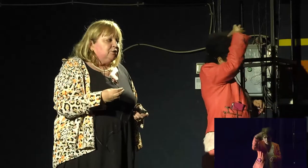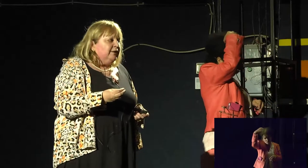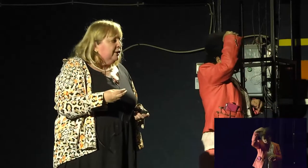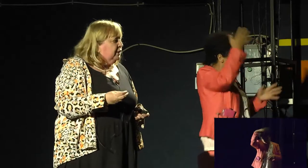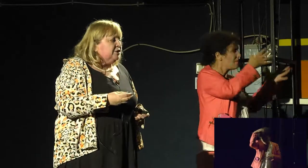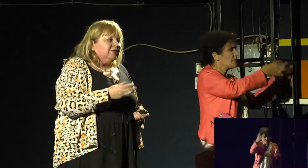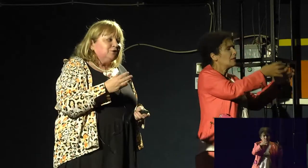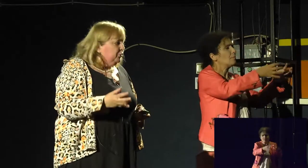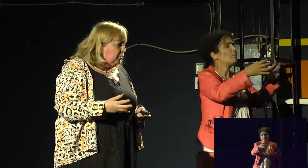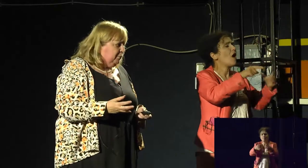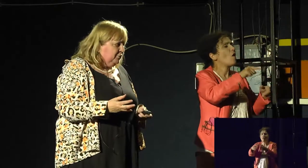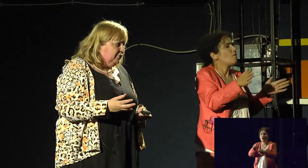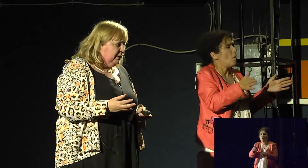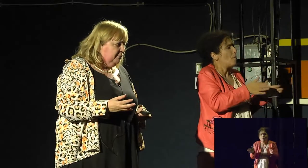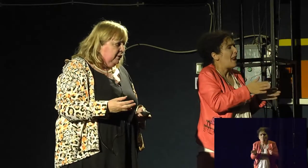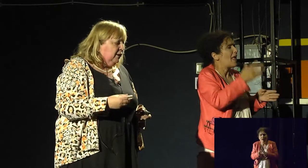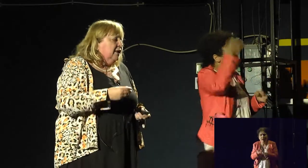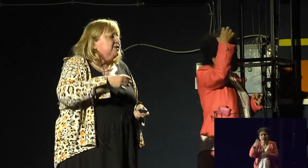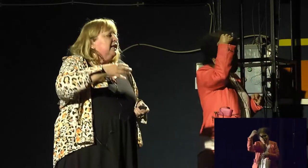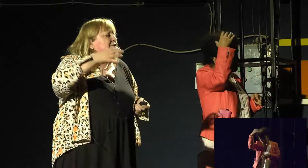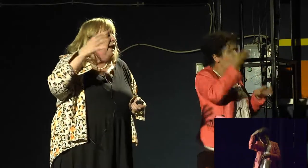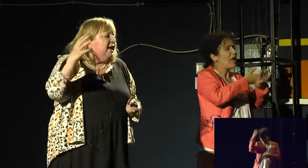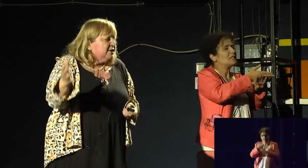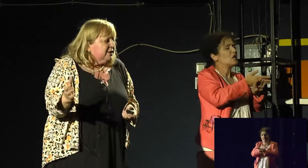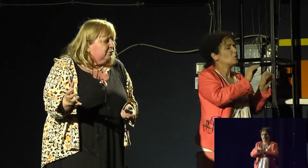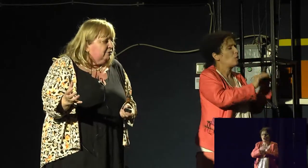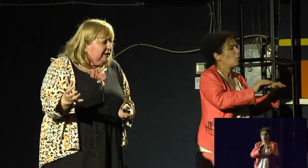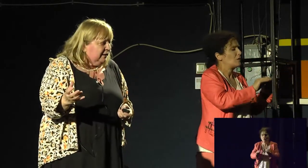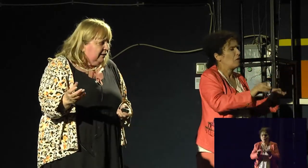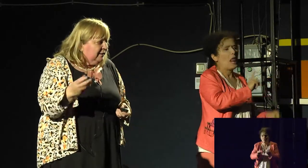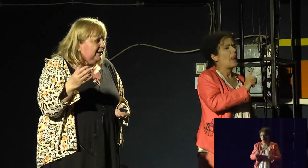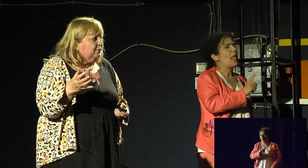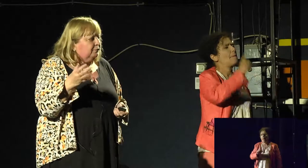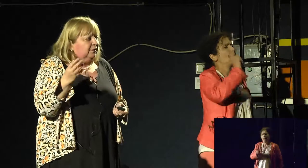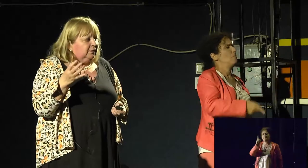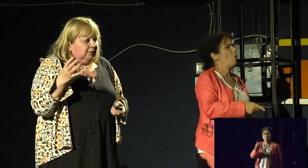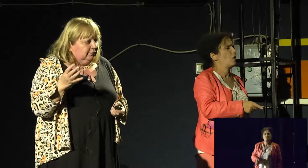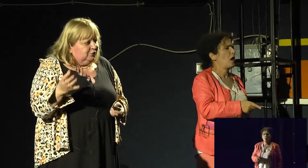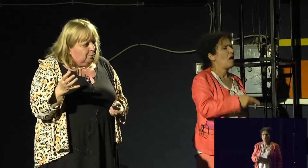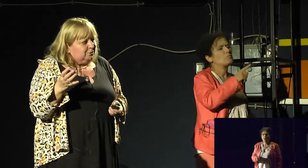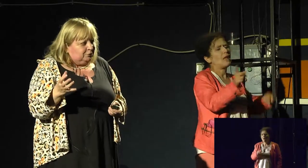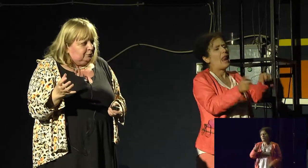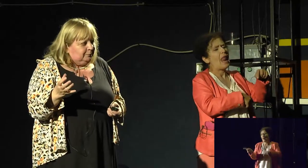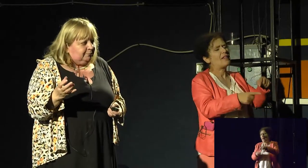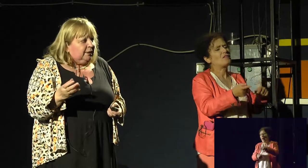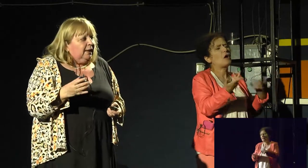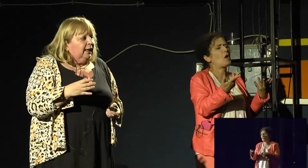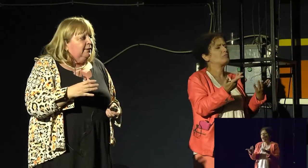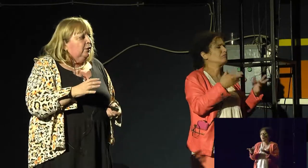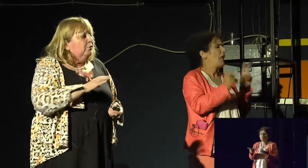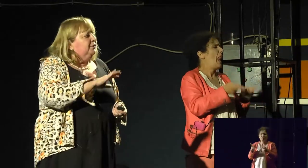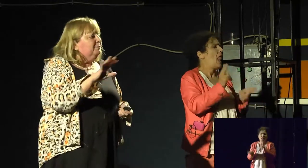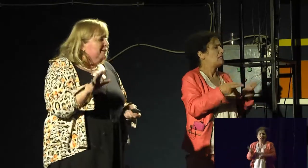sexuality education is not compulsory. It's a kind of extracurricular kind of job to do.